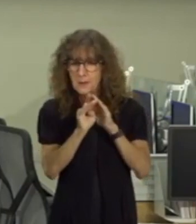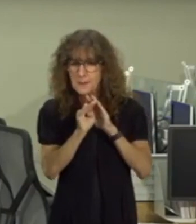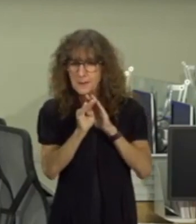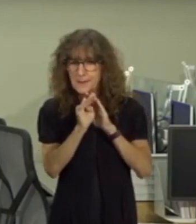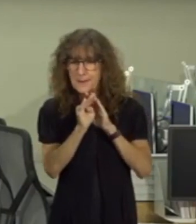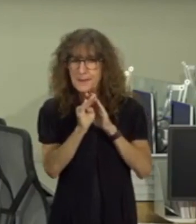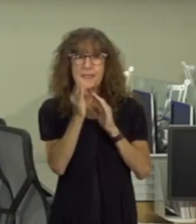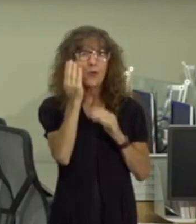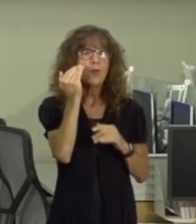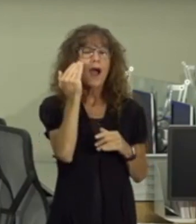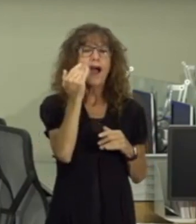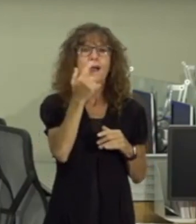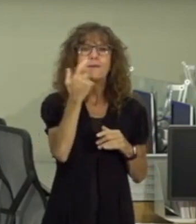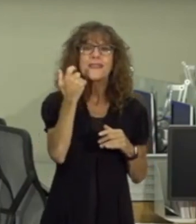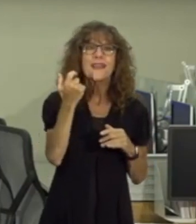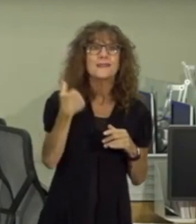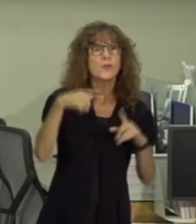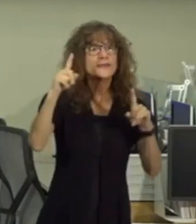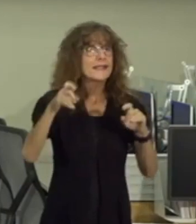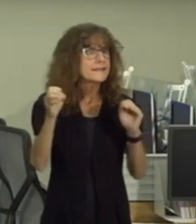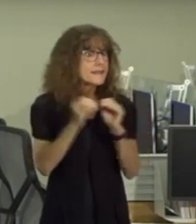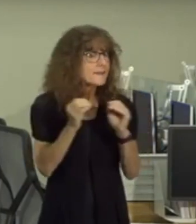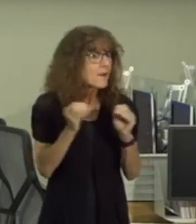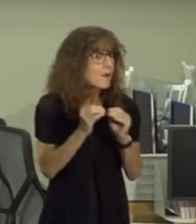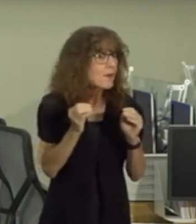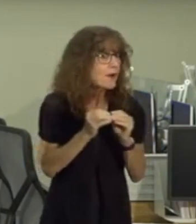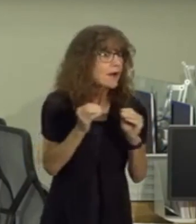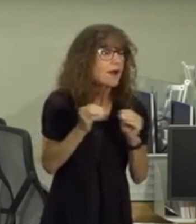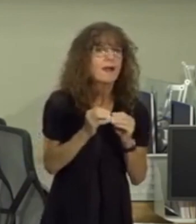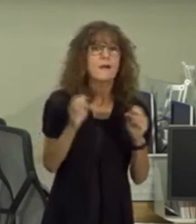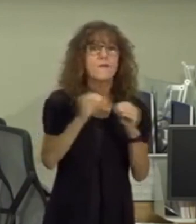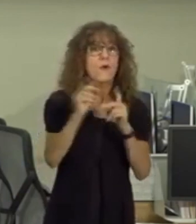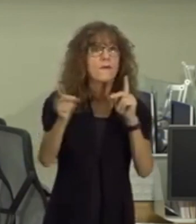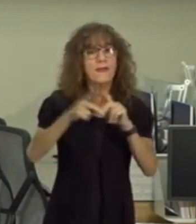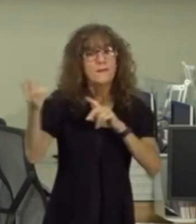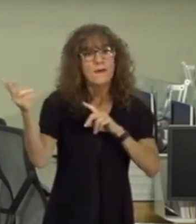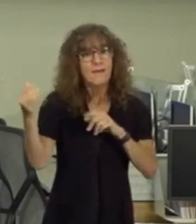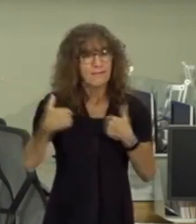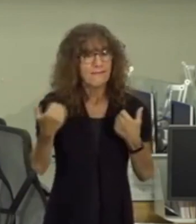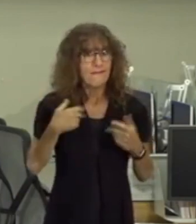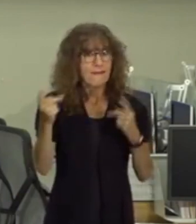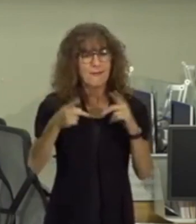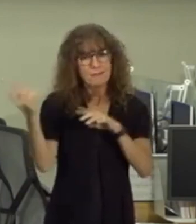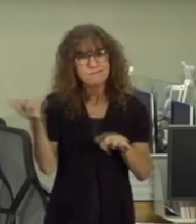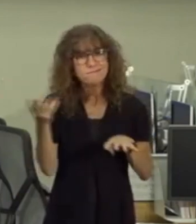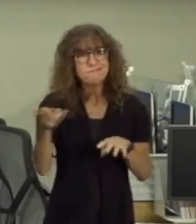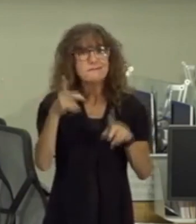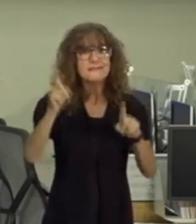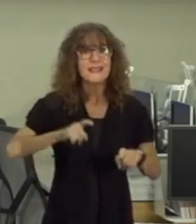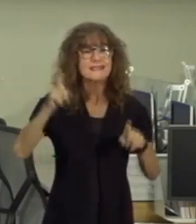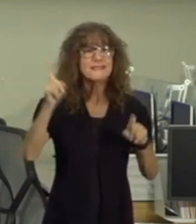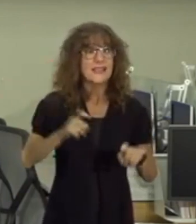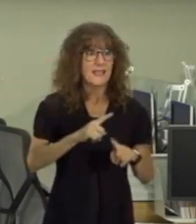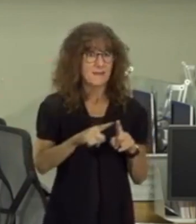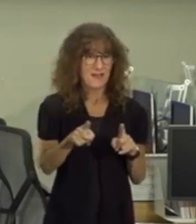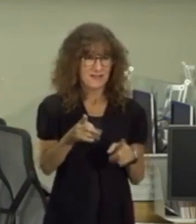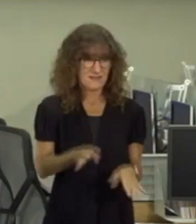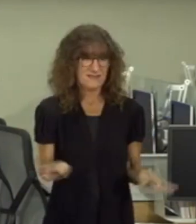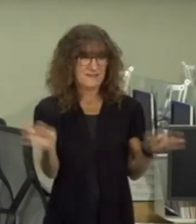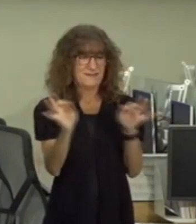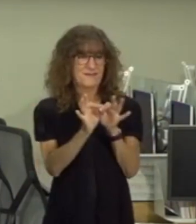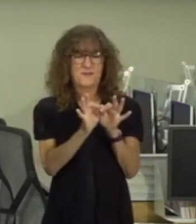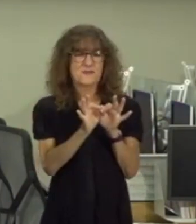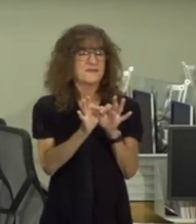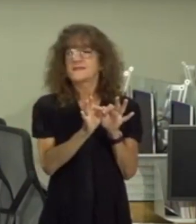it's because you know we're testing more we're getting more young people to come in for testing but i don't think that's an any any significant